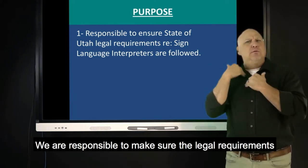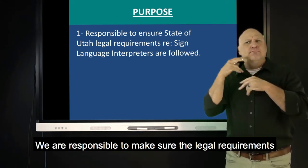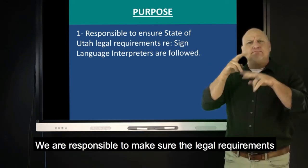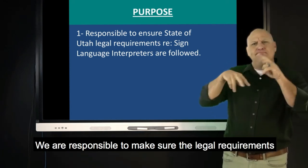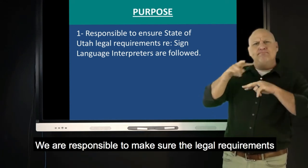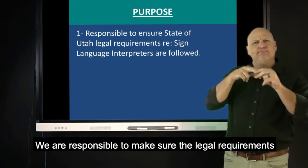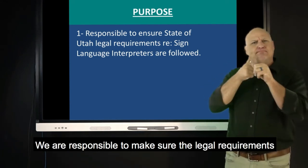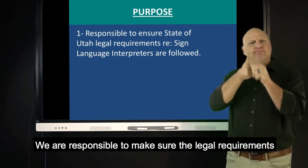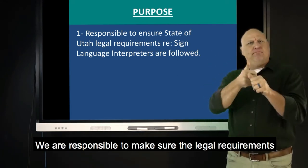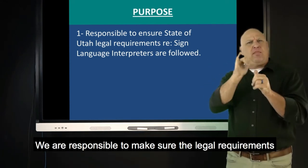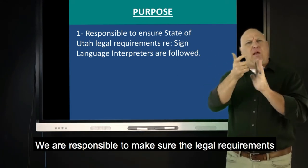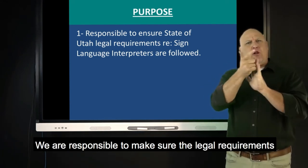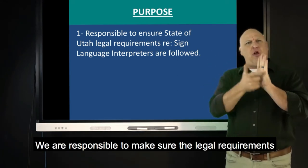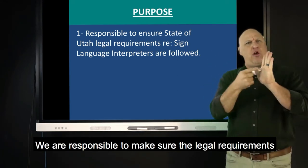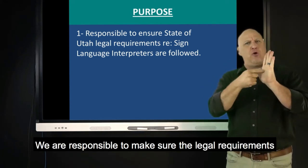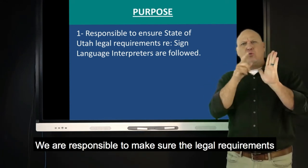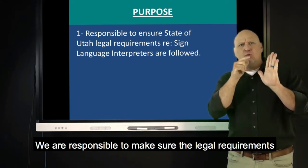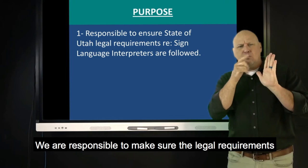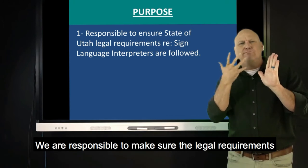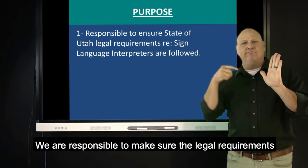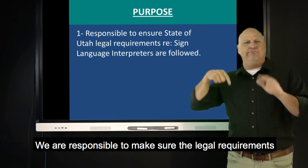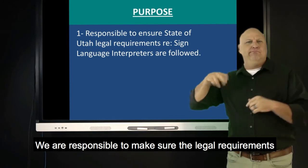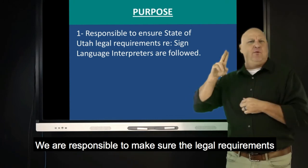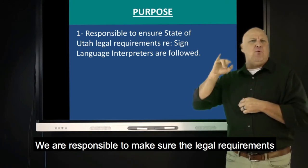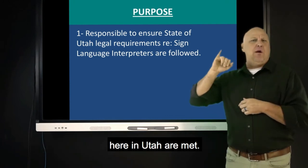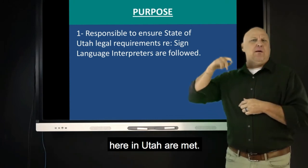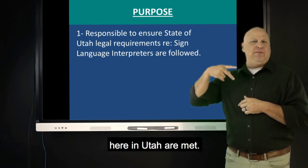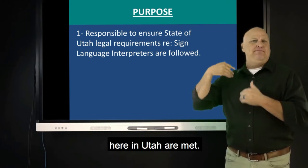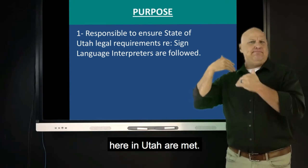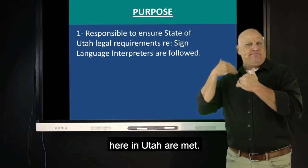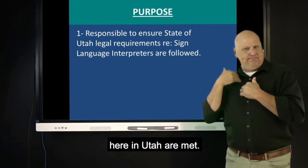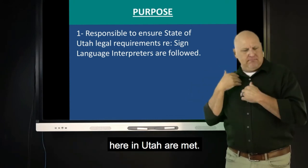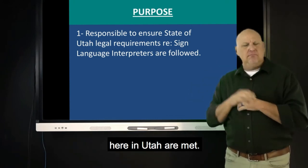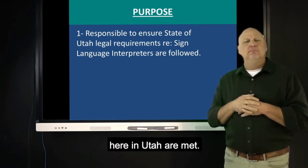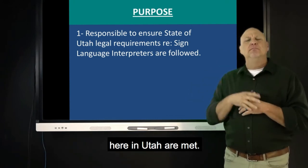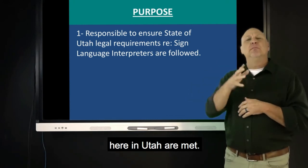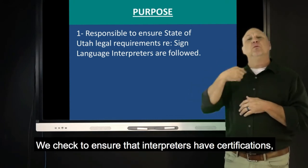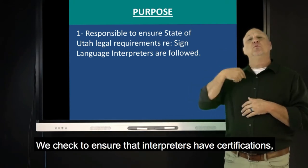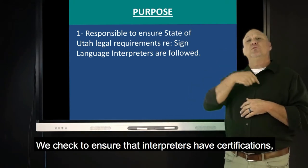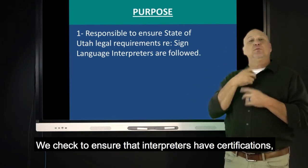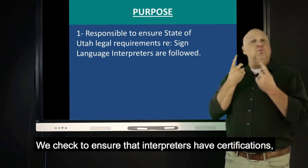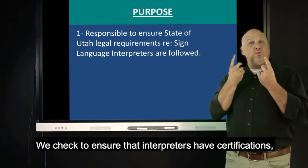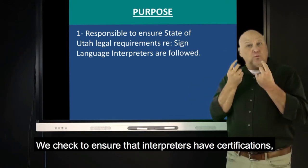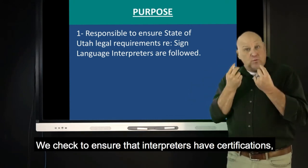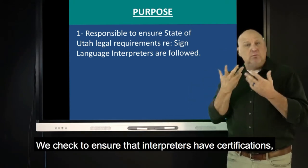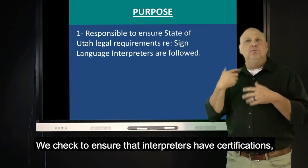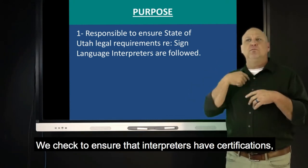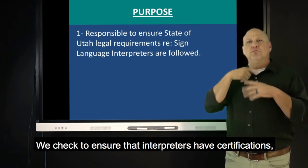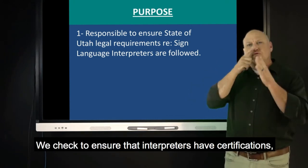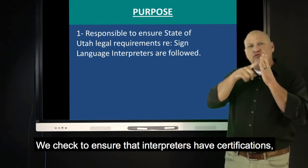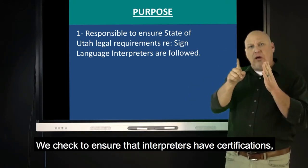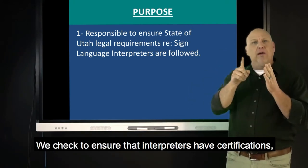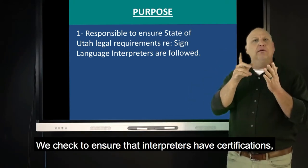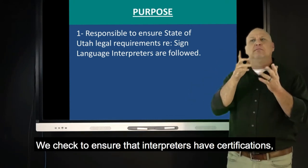who do interpreting must be certified, and UIP is the entity who takes care of that.